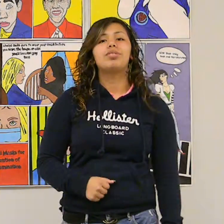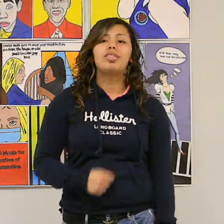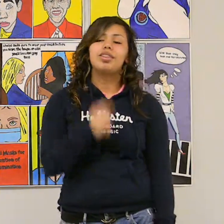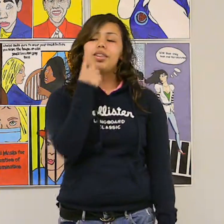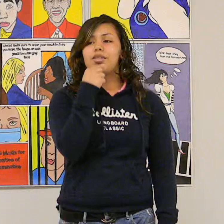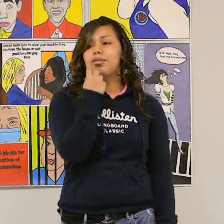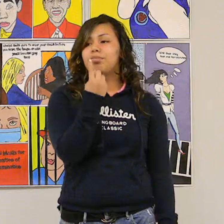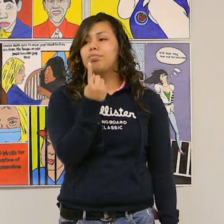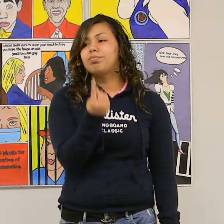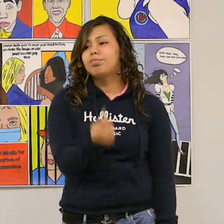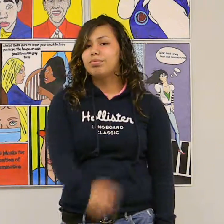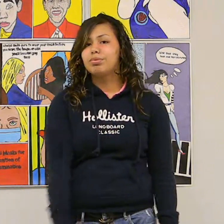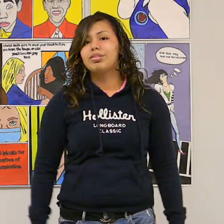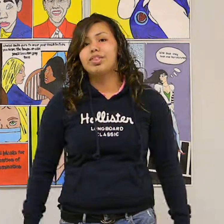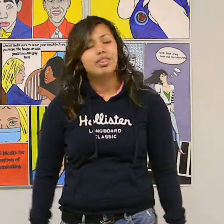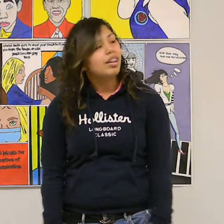Who says